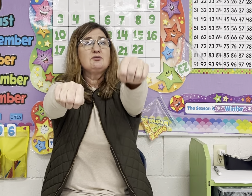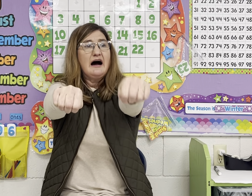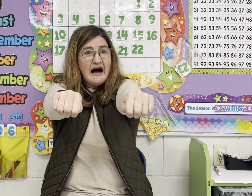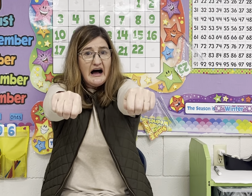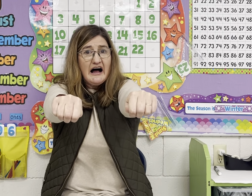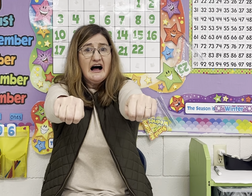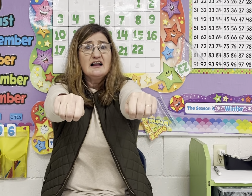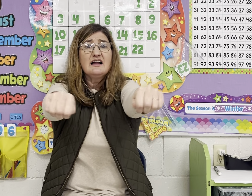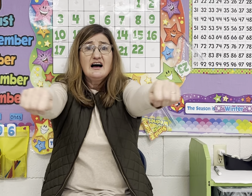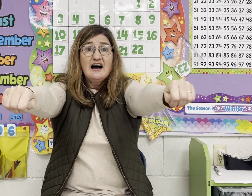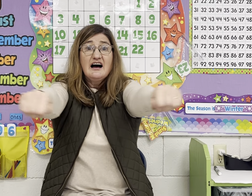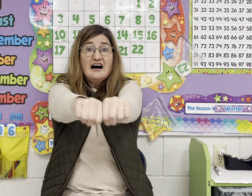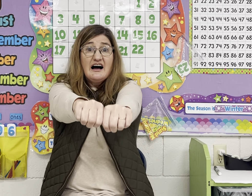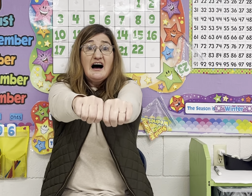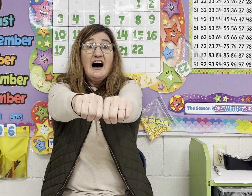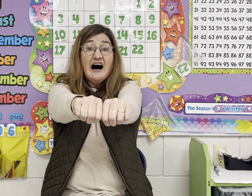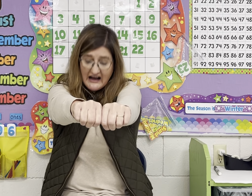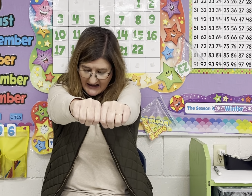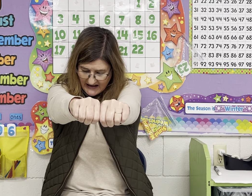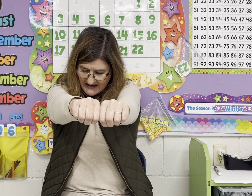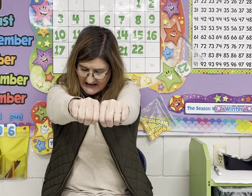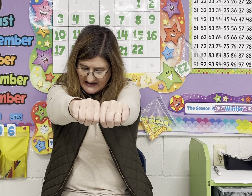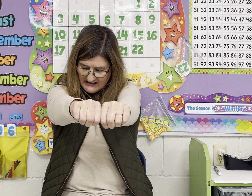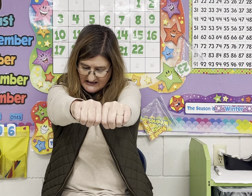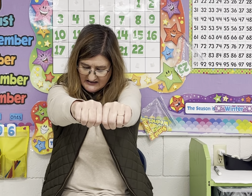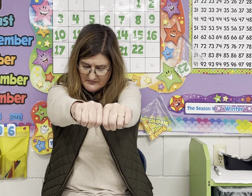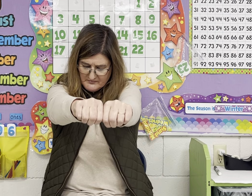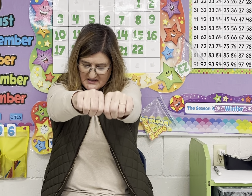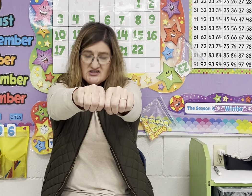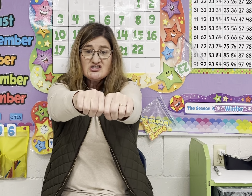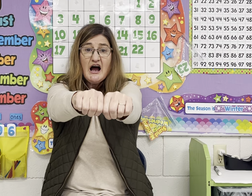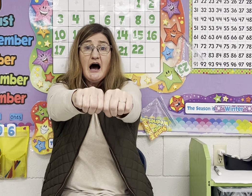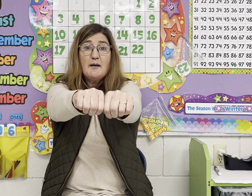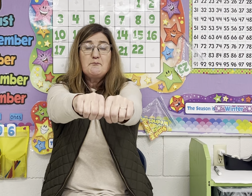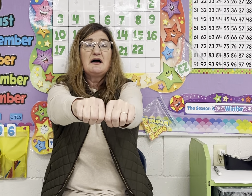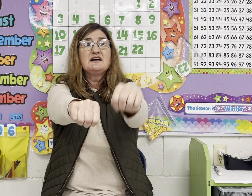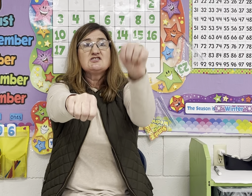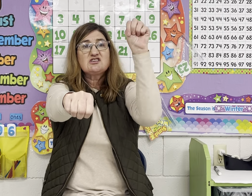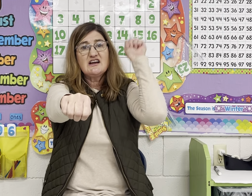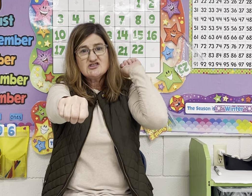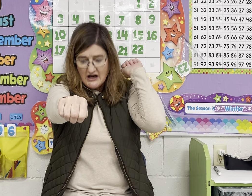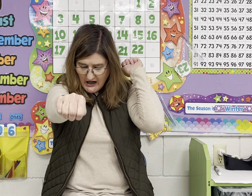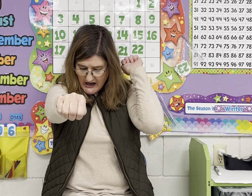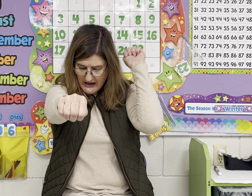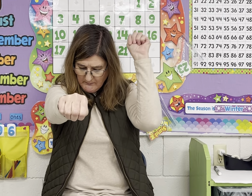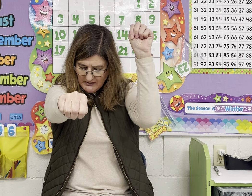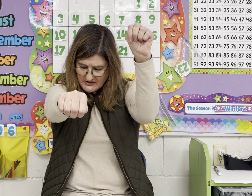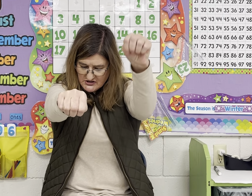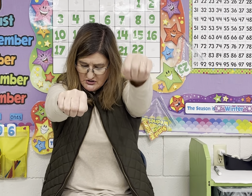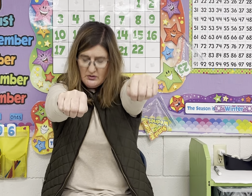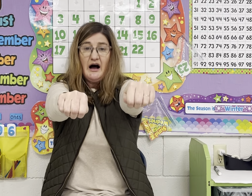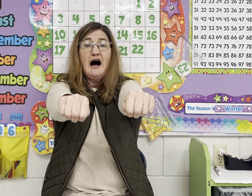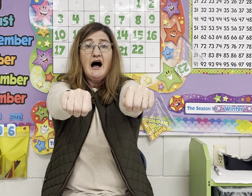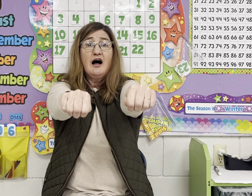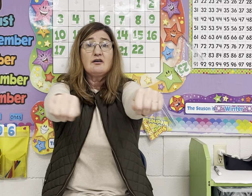all. Haul. High. Chalk. A to all.